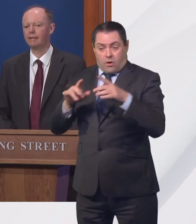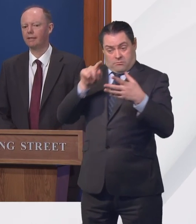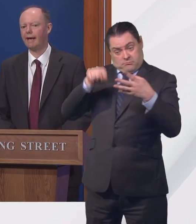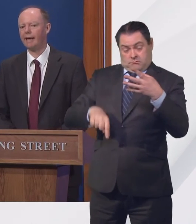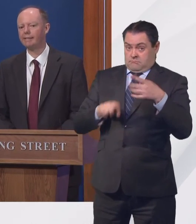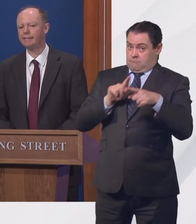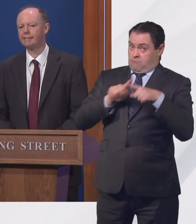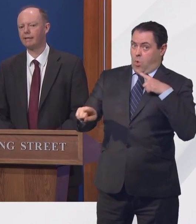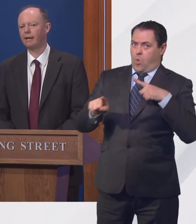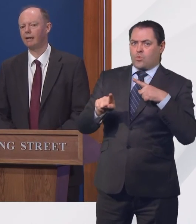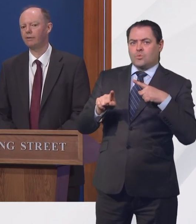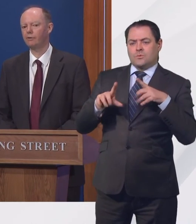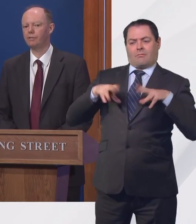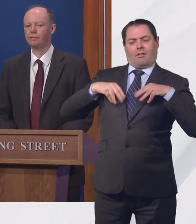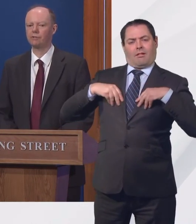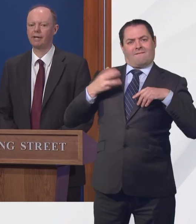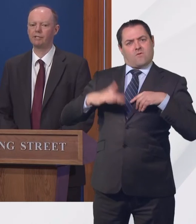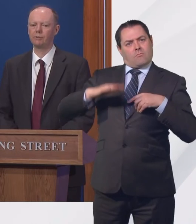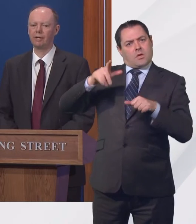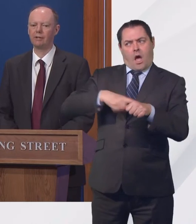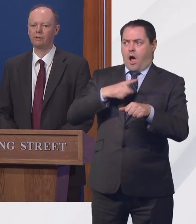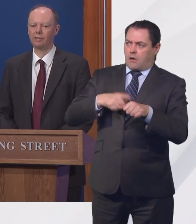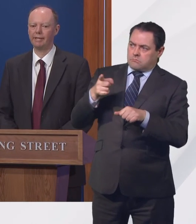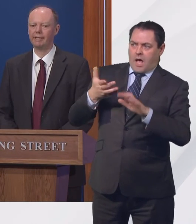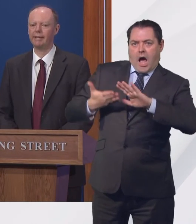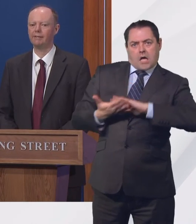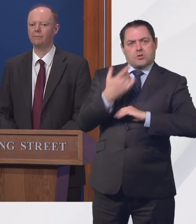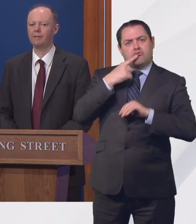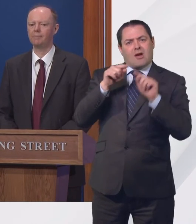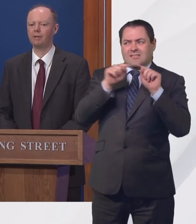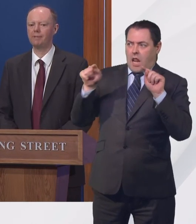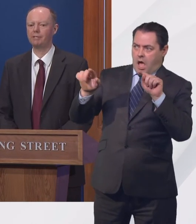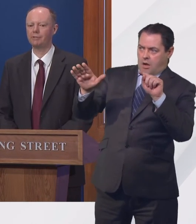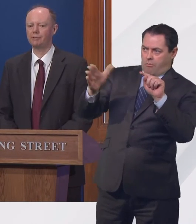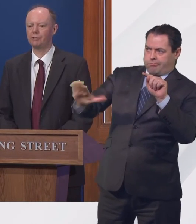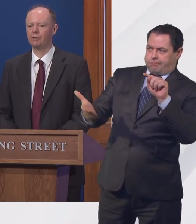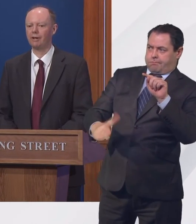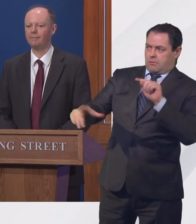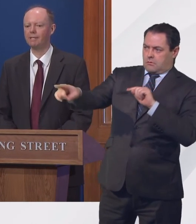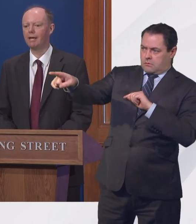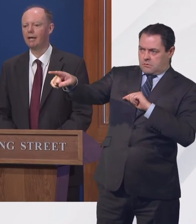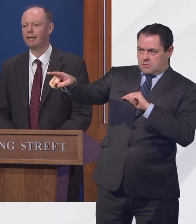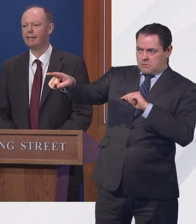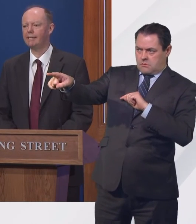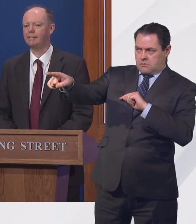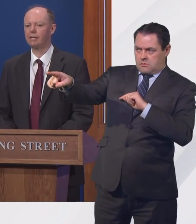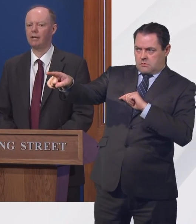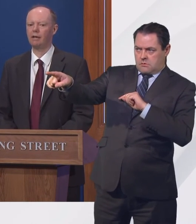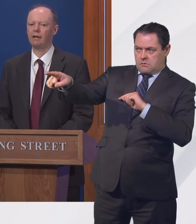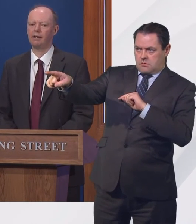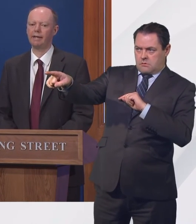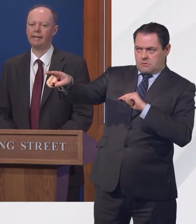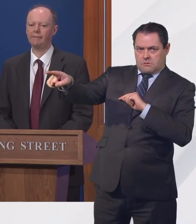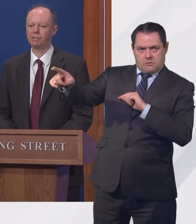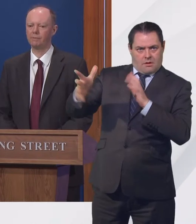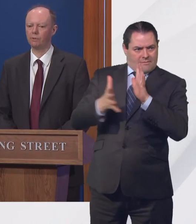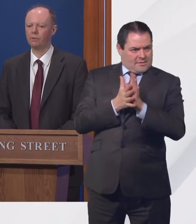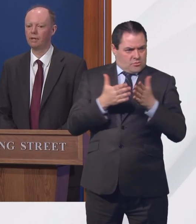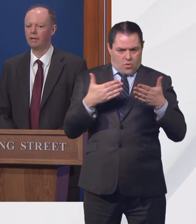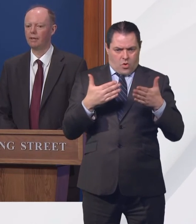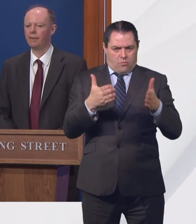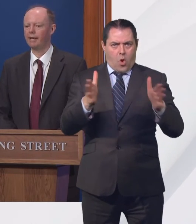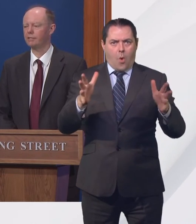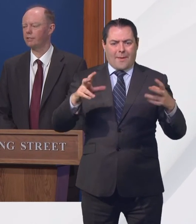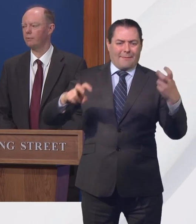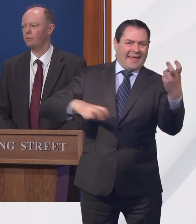that as there is gradual unlocking, in the way the Prime Minister has described, it is inevitable